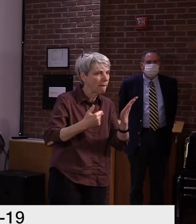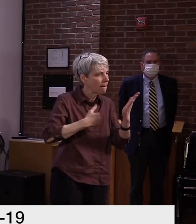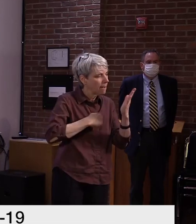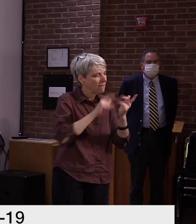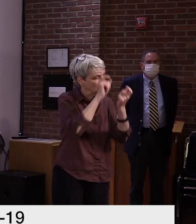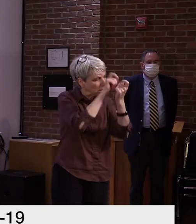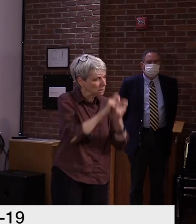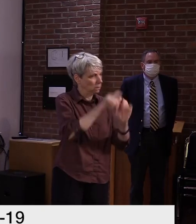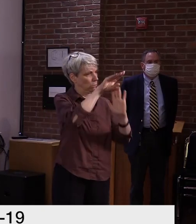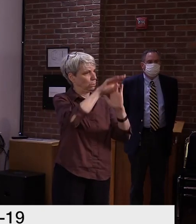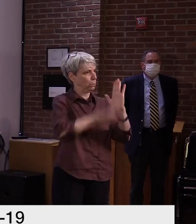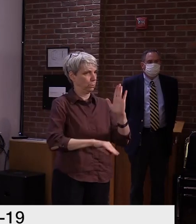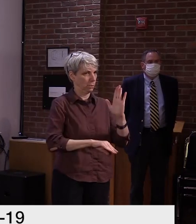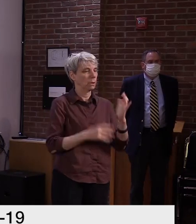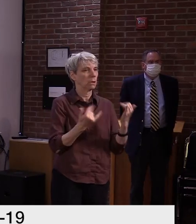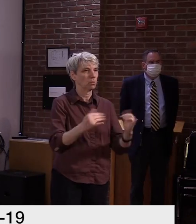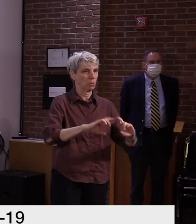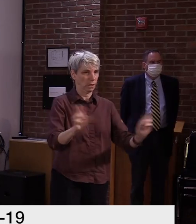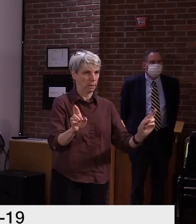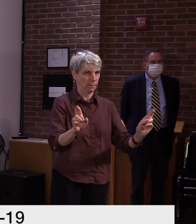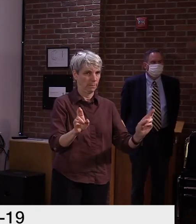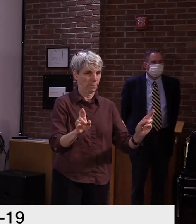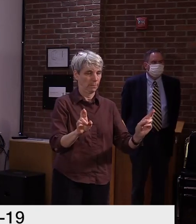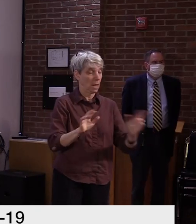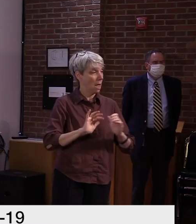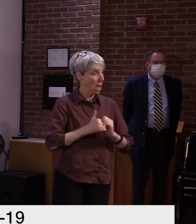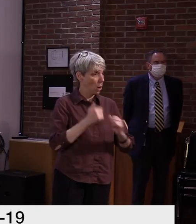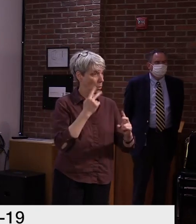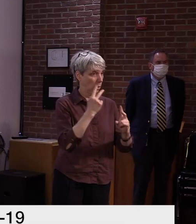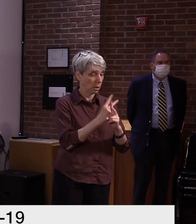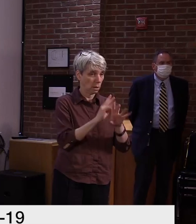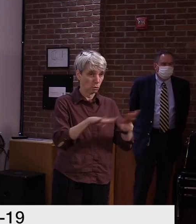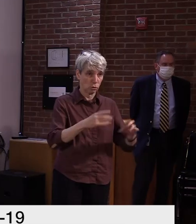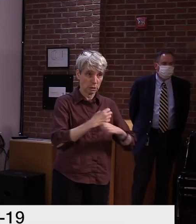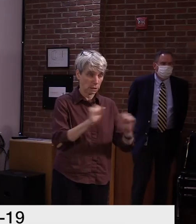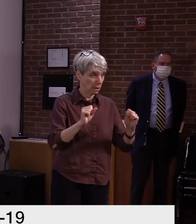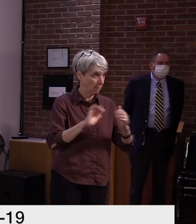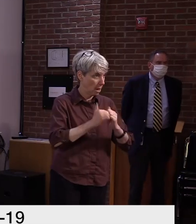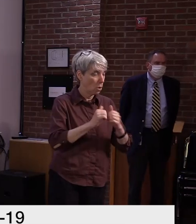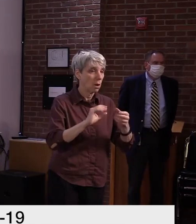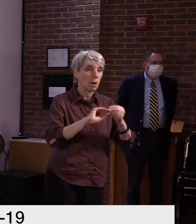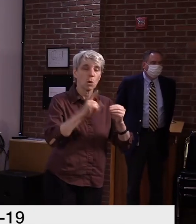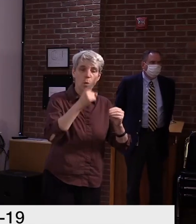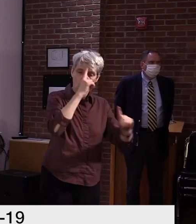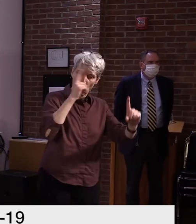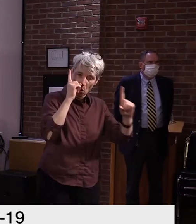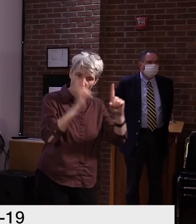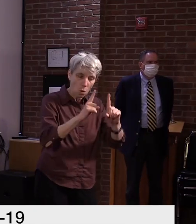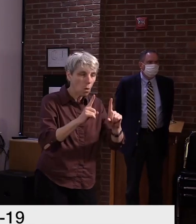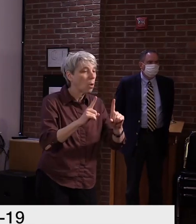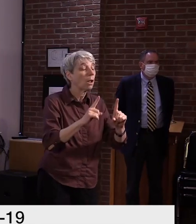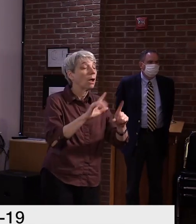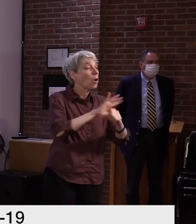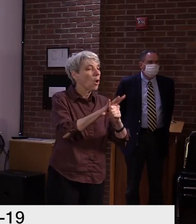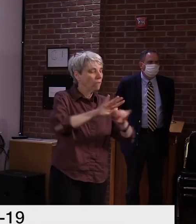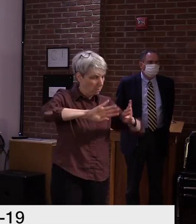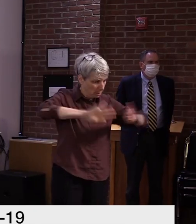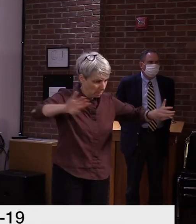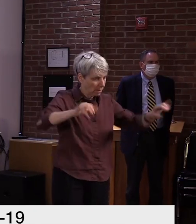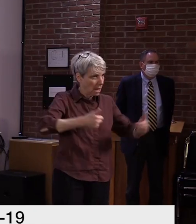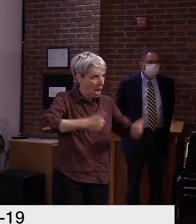There are three main strategies. We want to keep COVID-19 out of schools. And so that's where things like